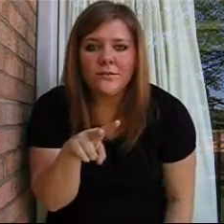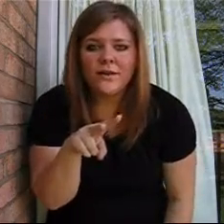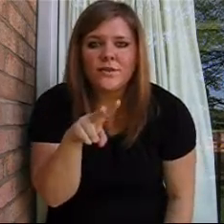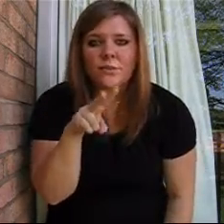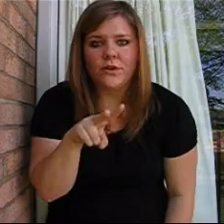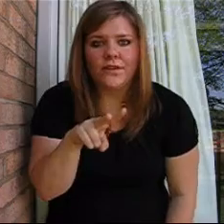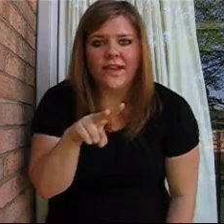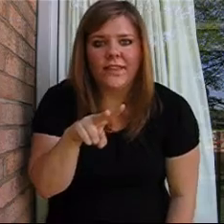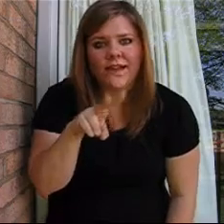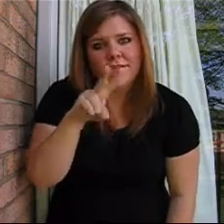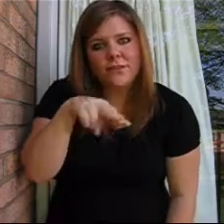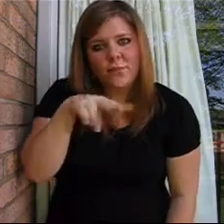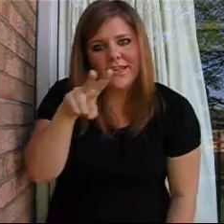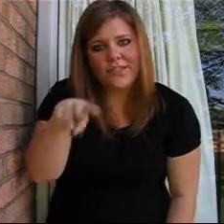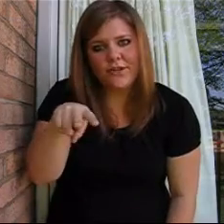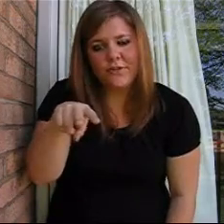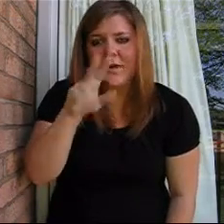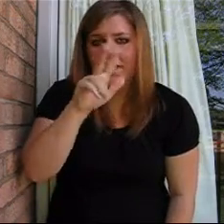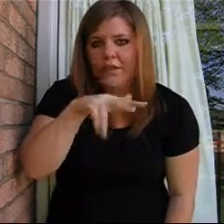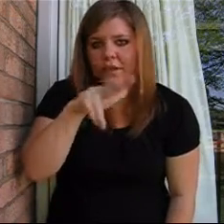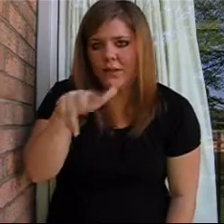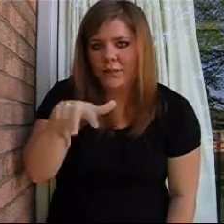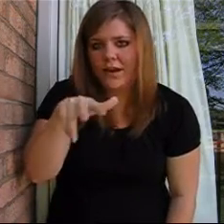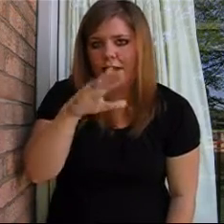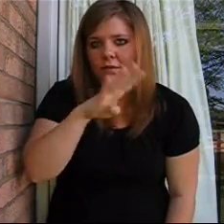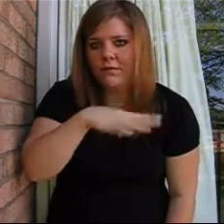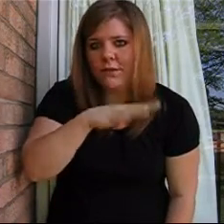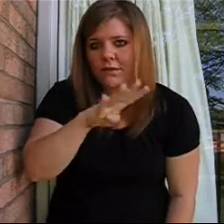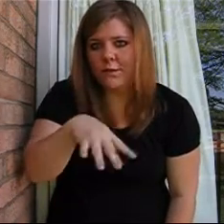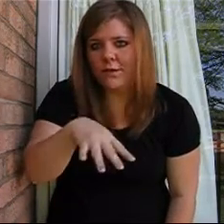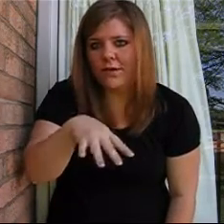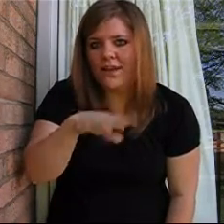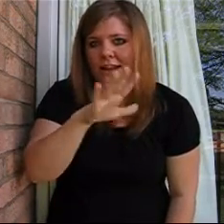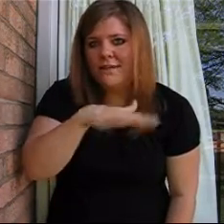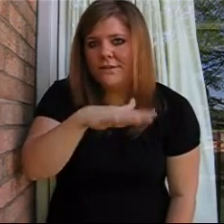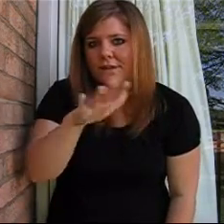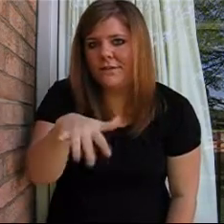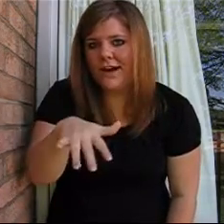numbers will look like that. 22, 33, 44, 55.